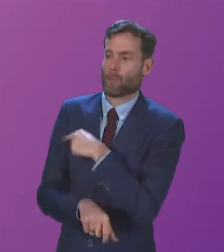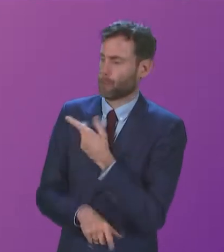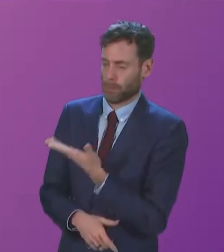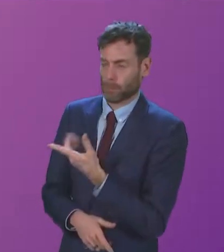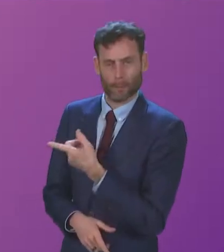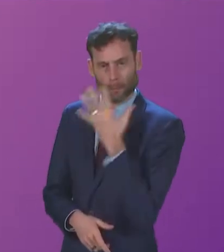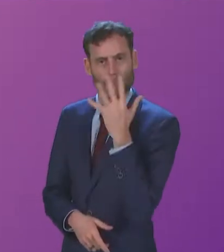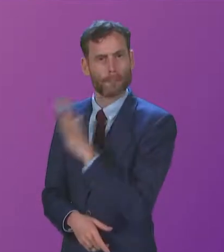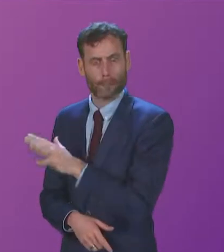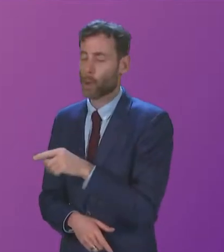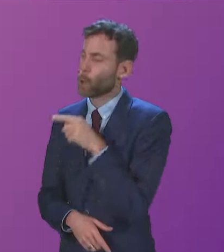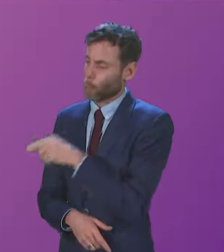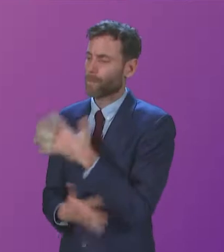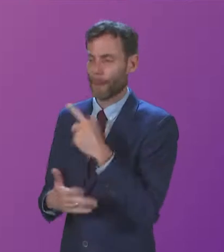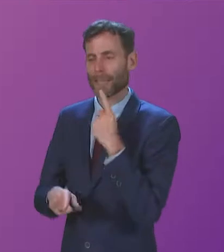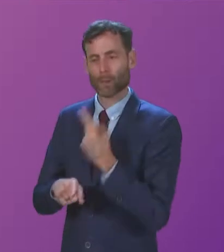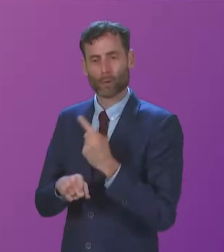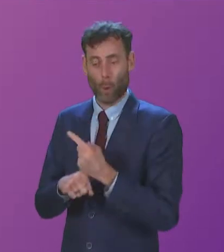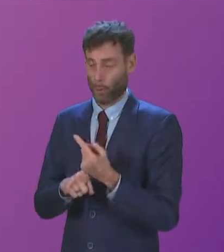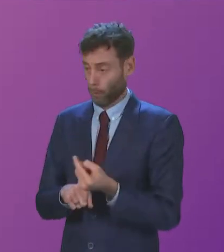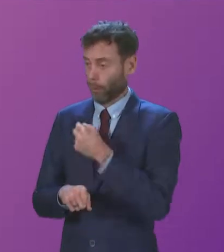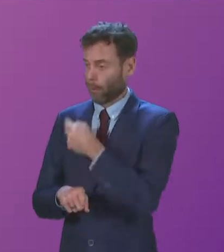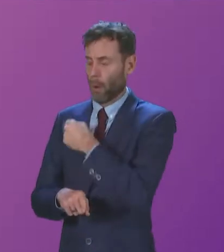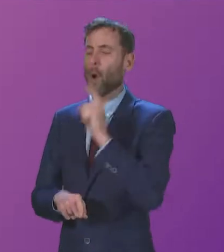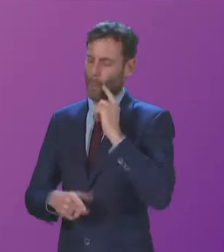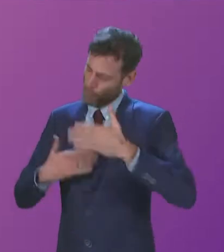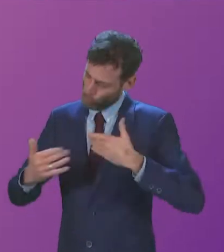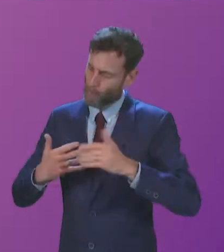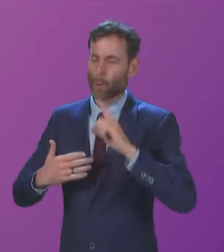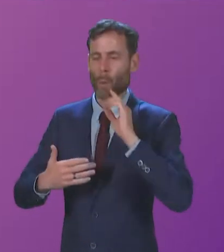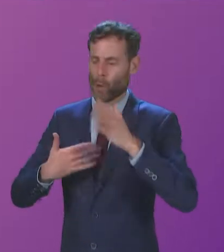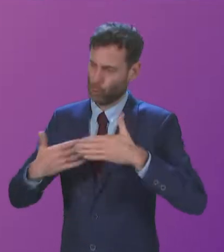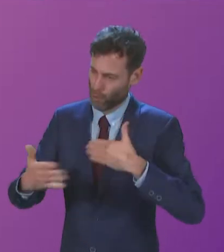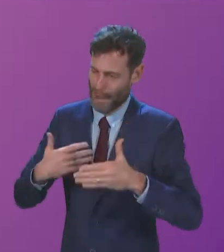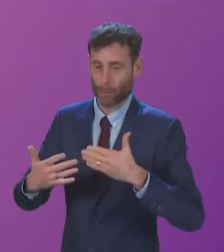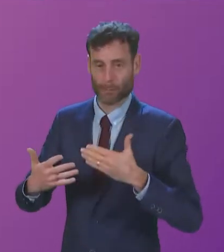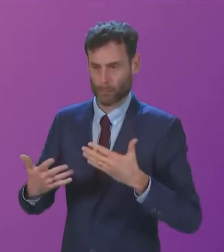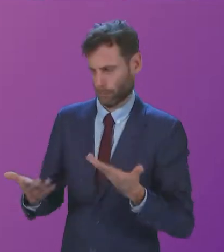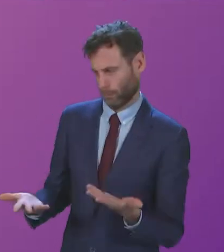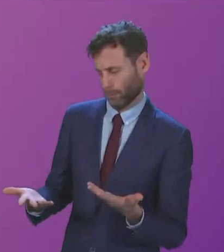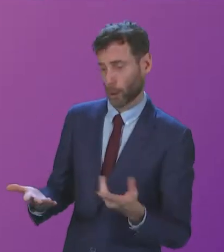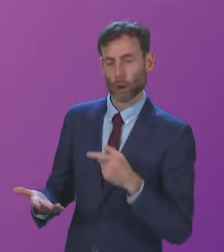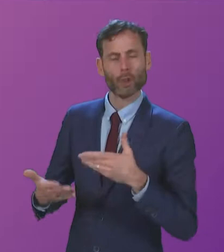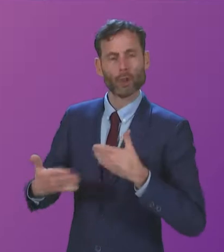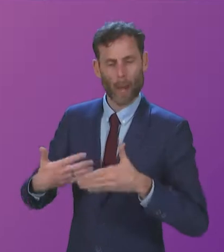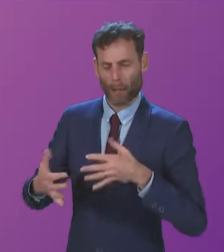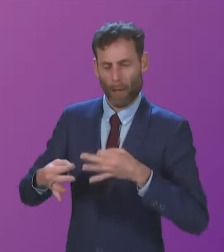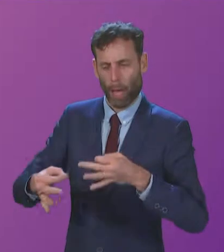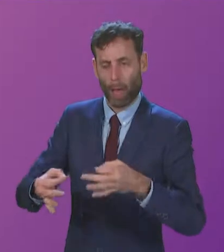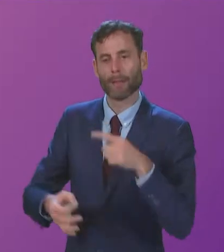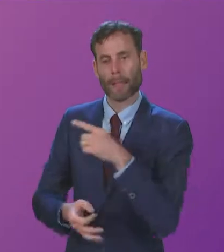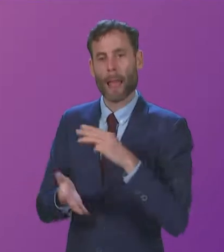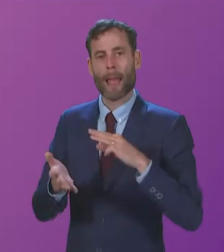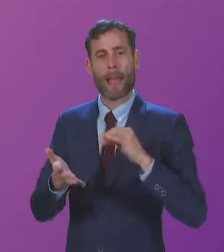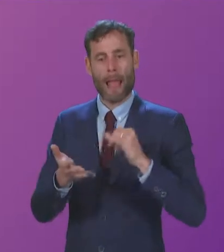crisis, and what we are listening to now, Presiding Officer, is simply the product of an SNP neglect of our NHS and care system. It